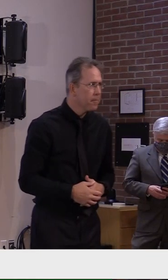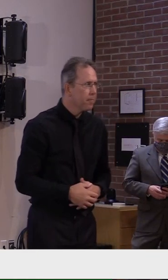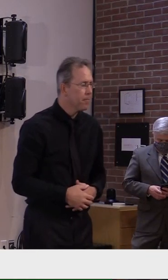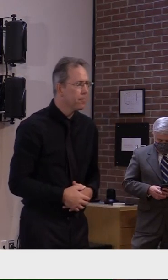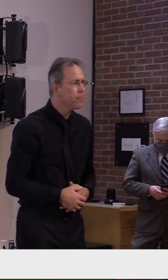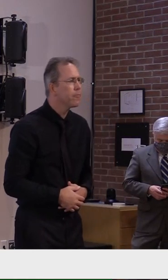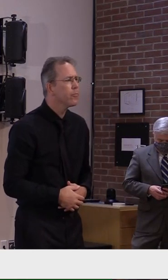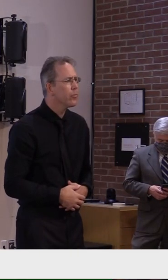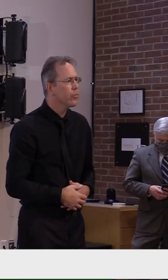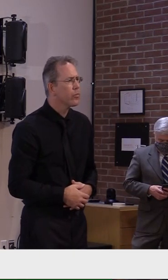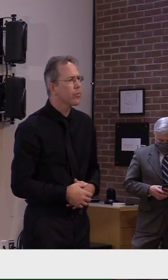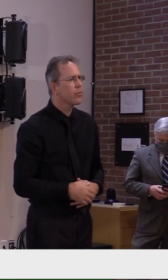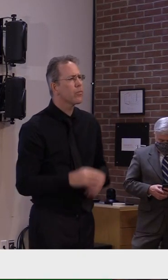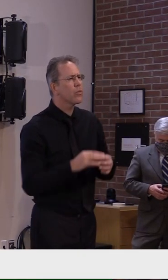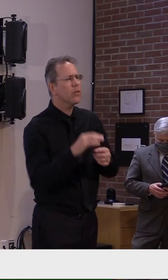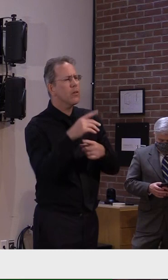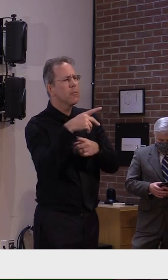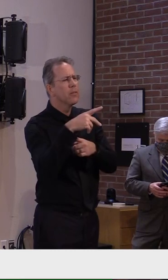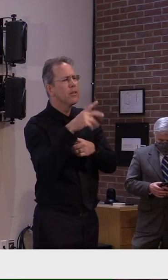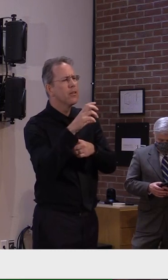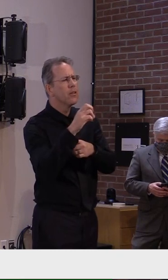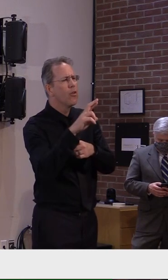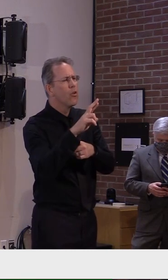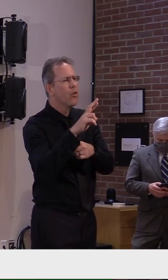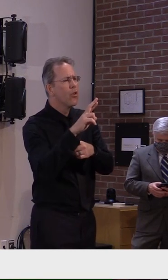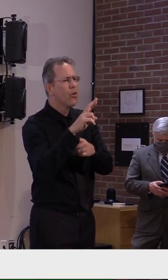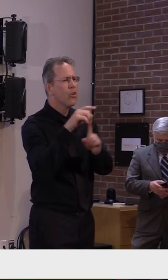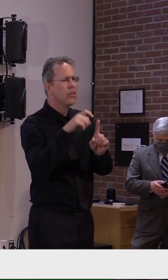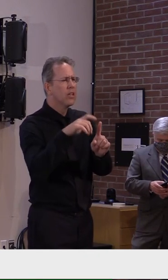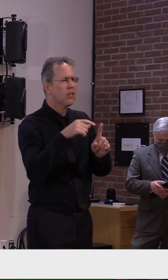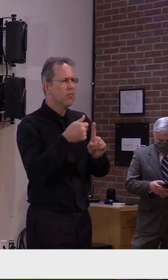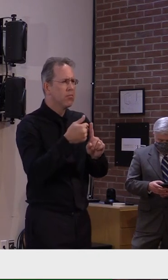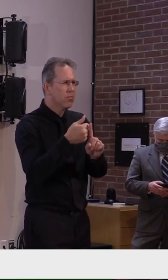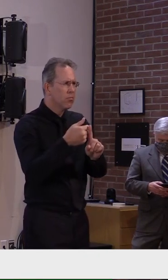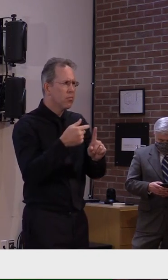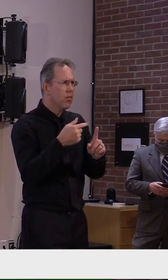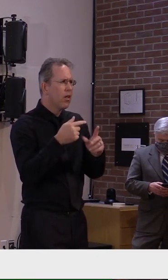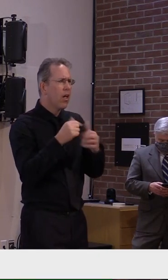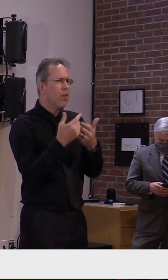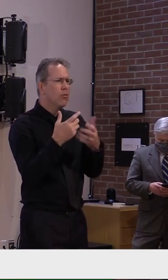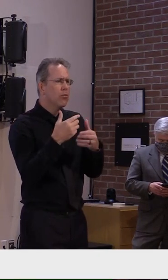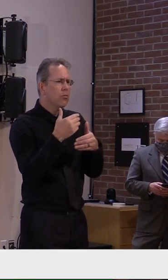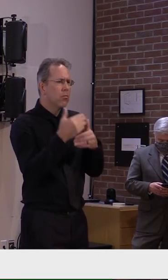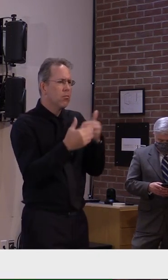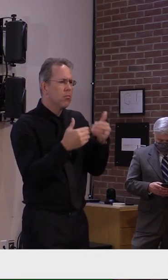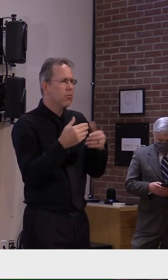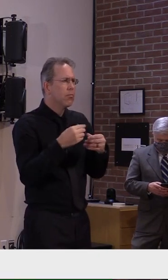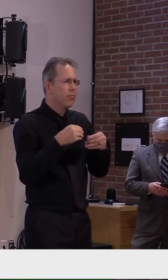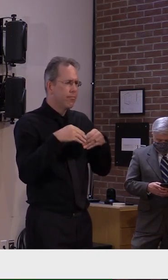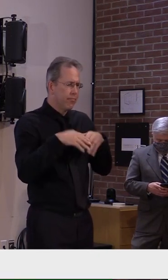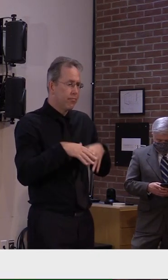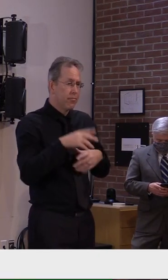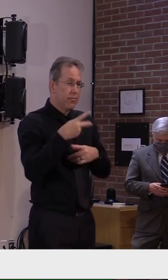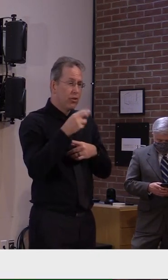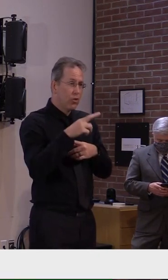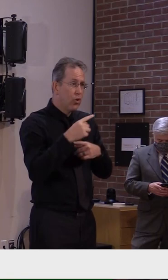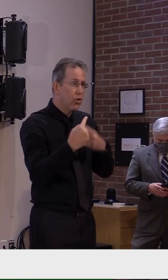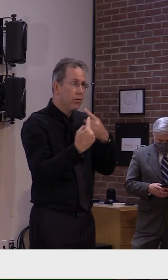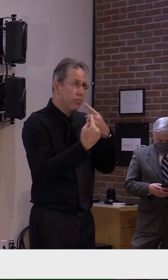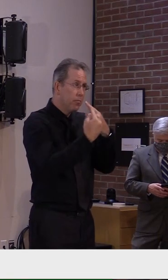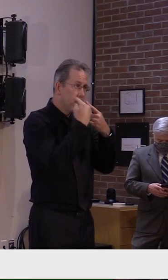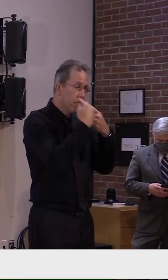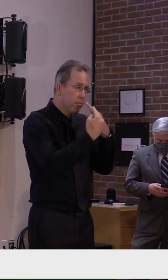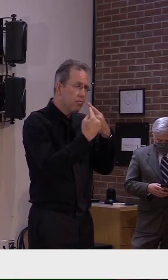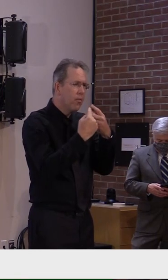uh the the cycles uh on the pcr machines um the fda recommends uh